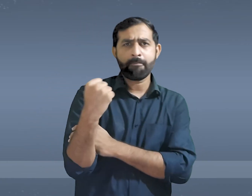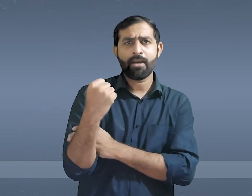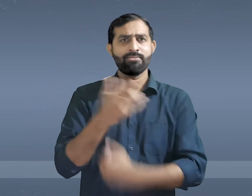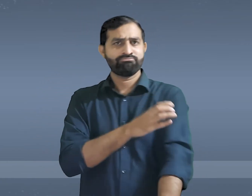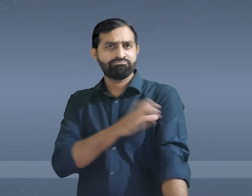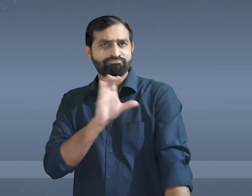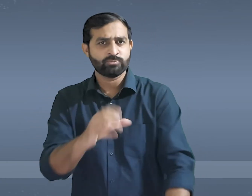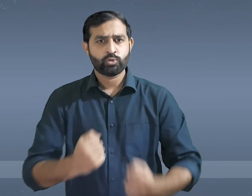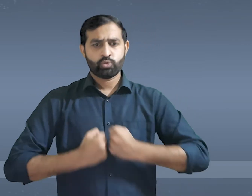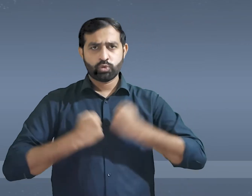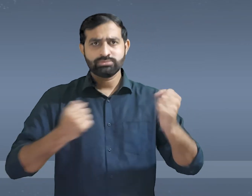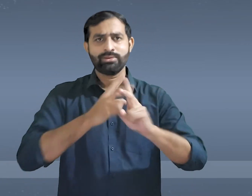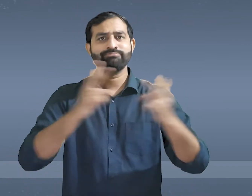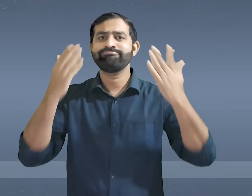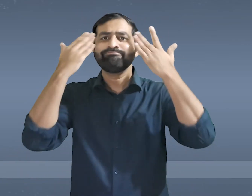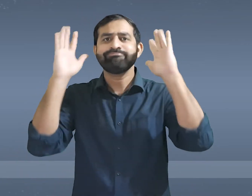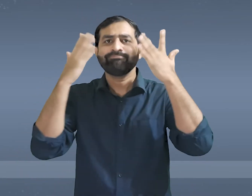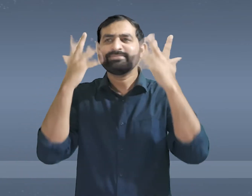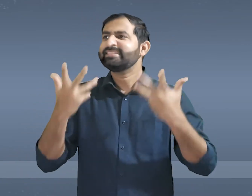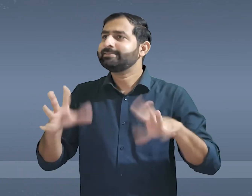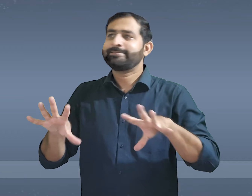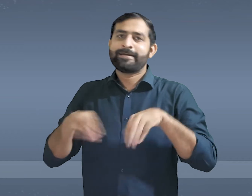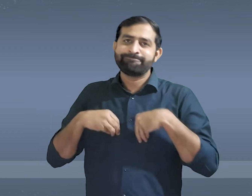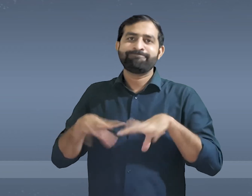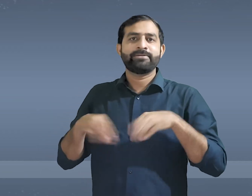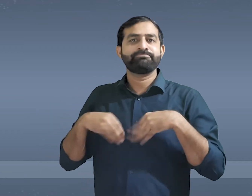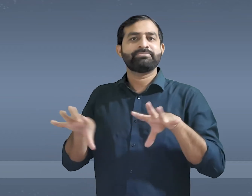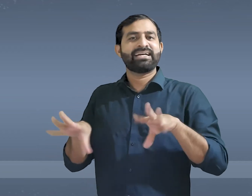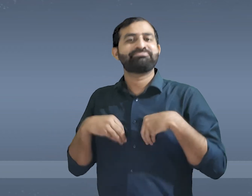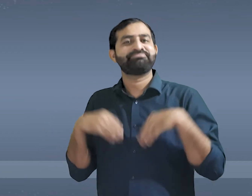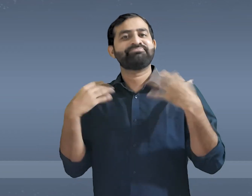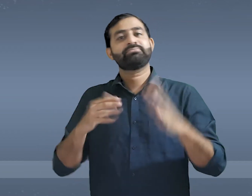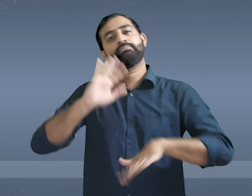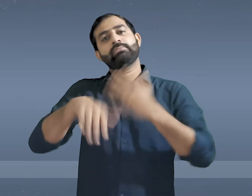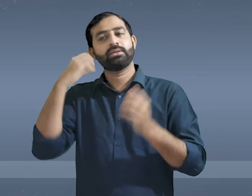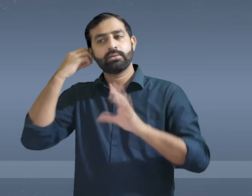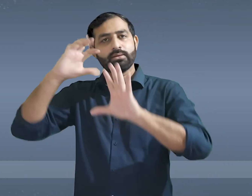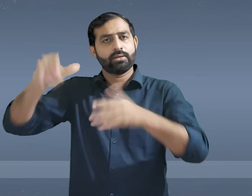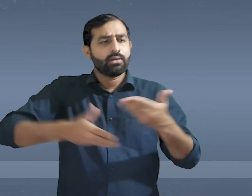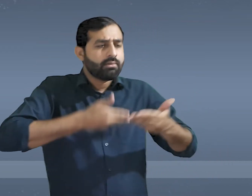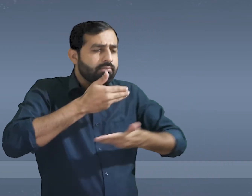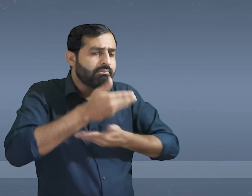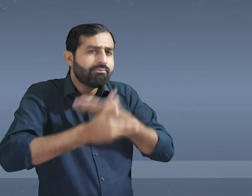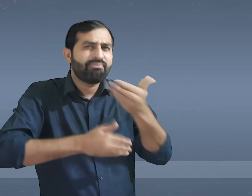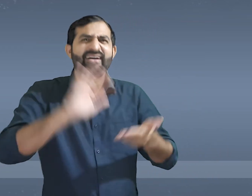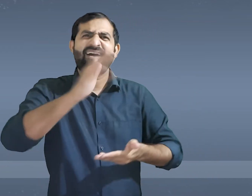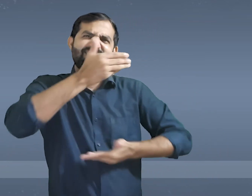people were educated and empowered. The Milan conference had a major impact on deaf people at the time. Many were forced